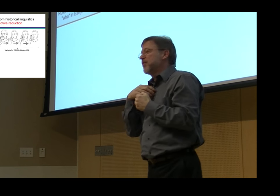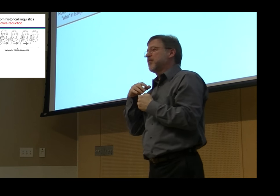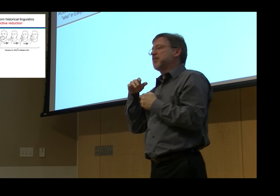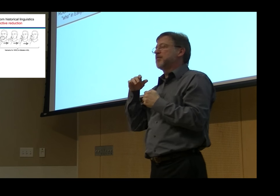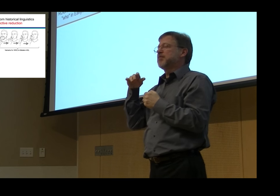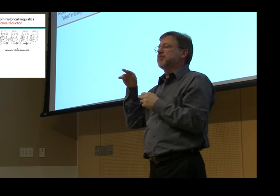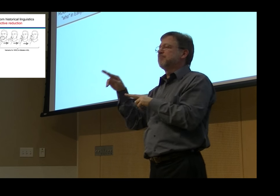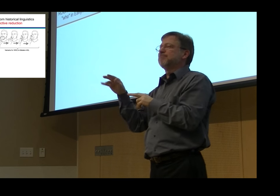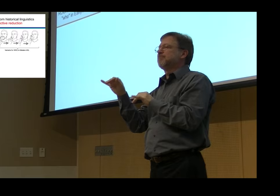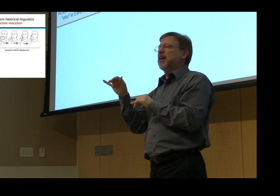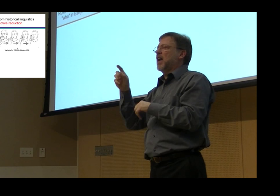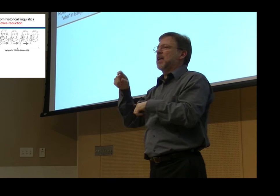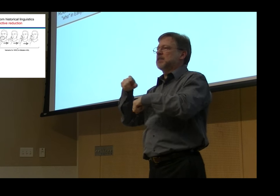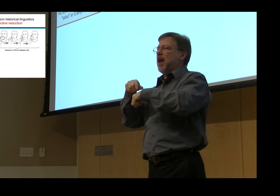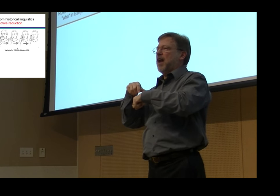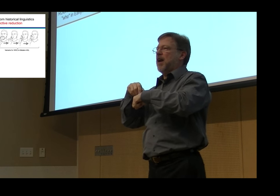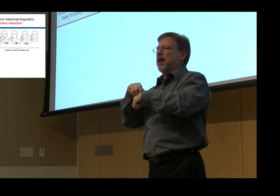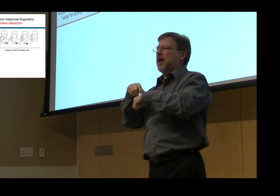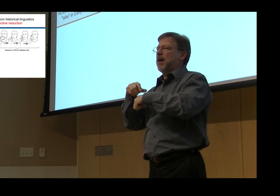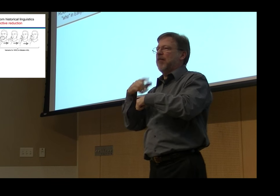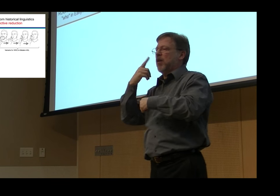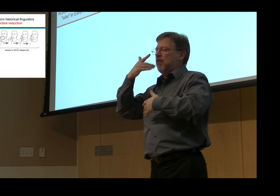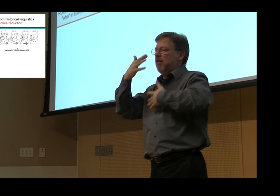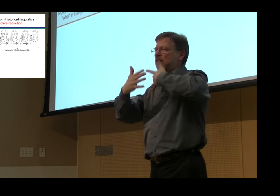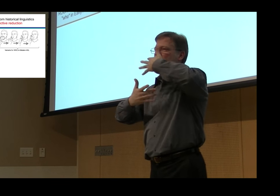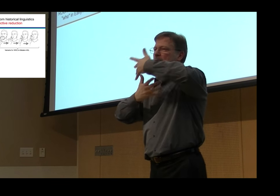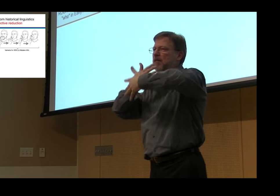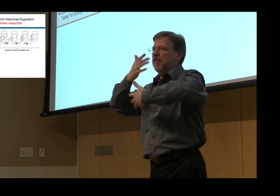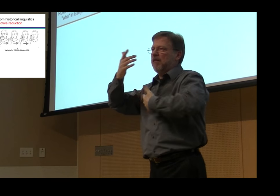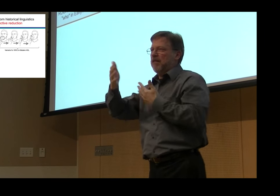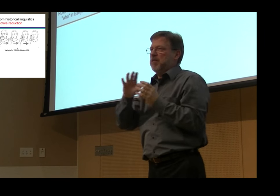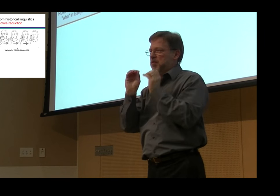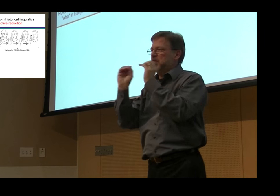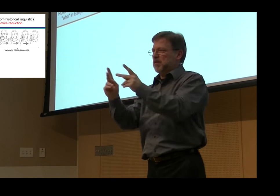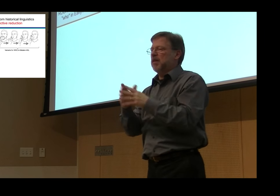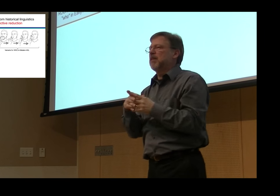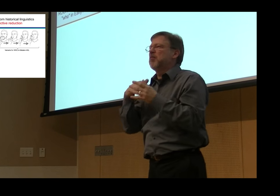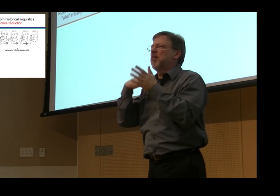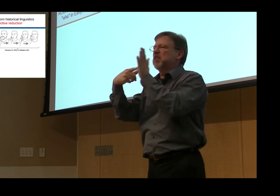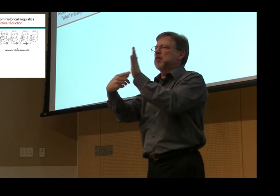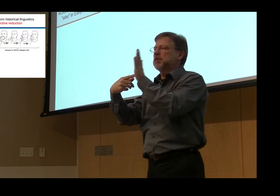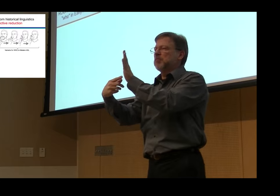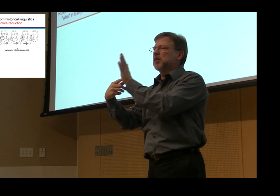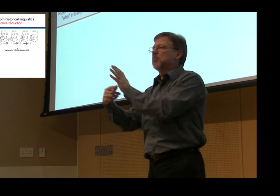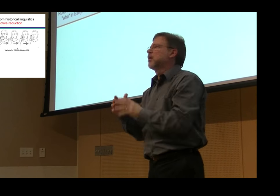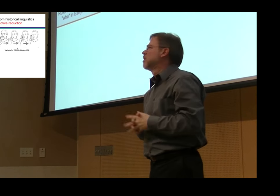they create a single form, a single word. There is the assumption that sign language has